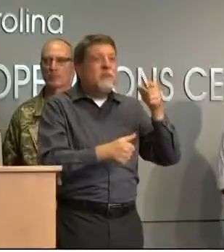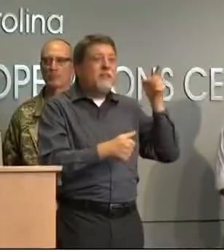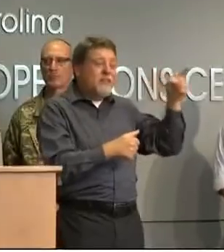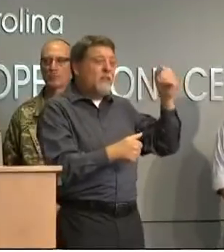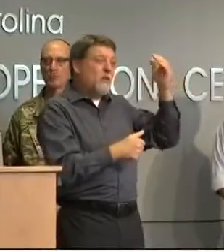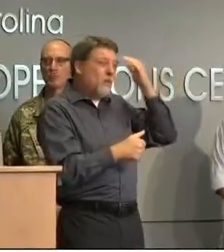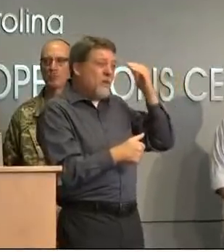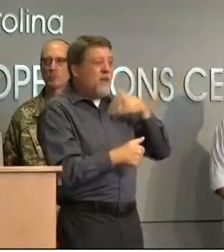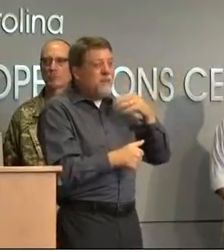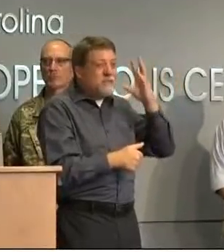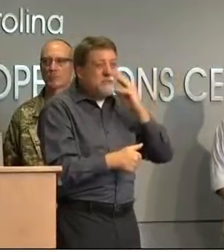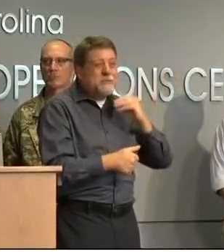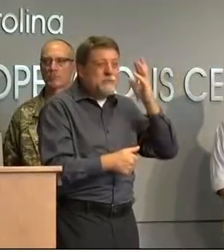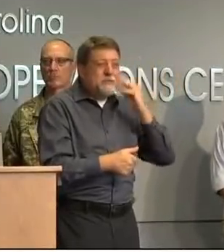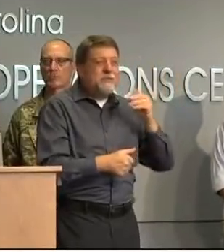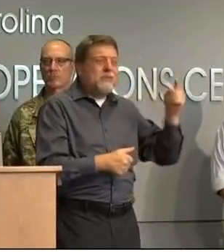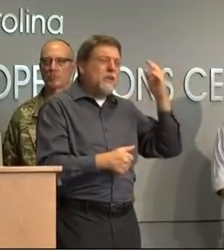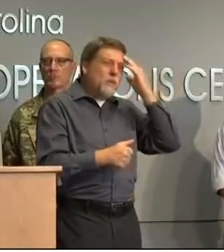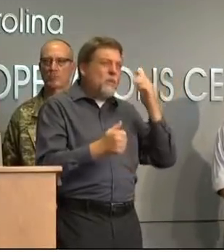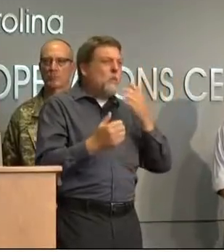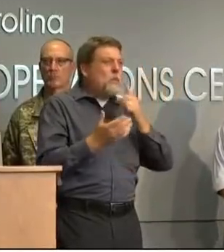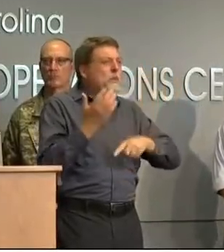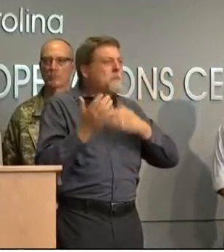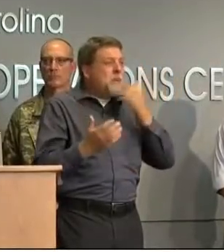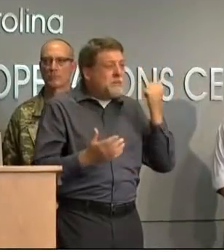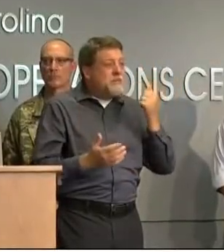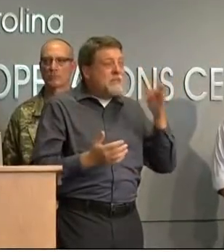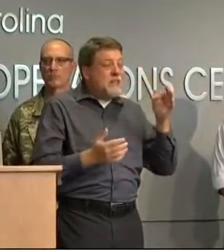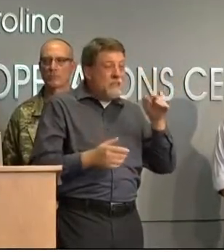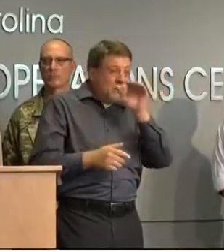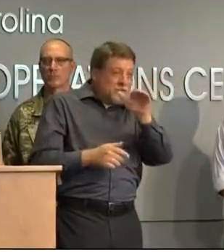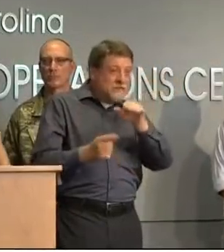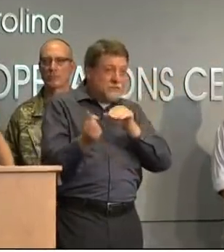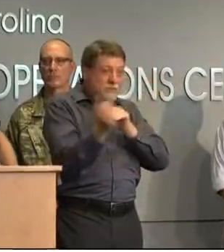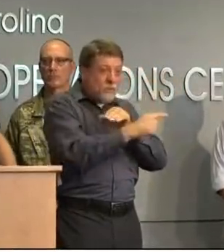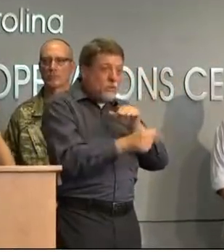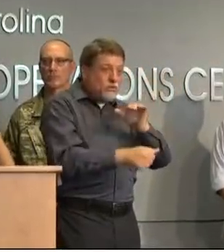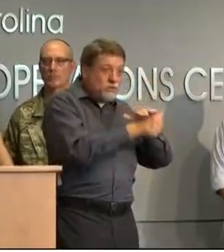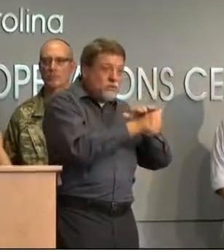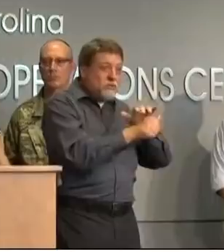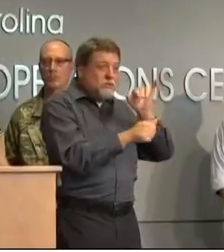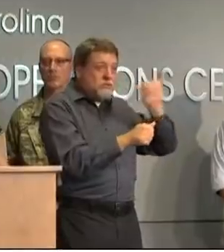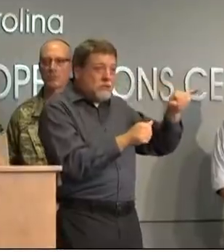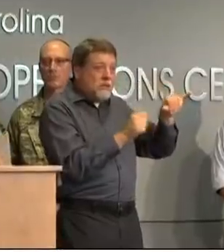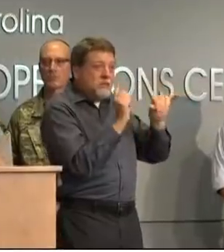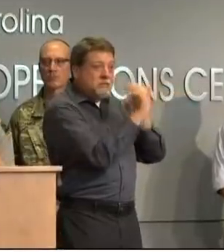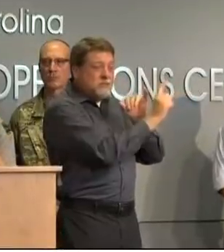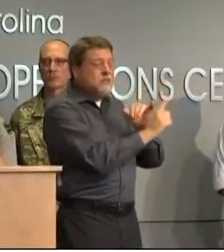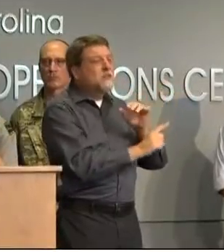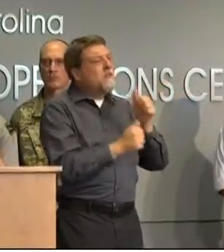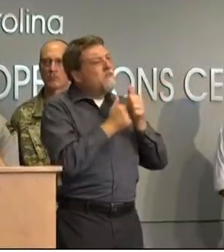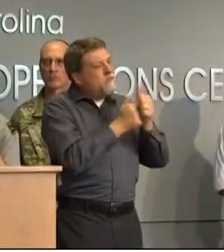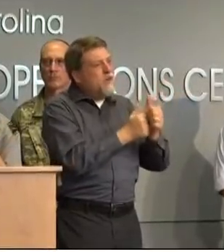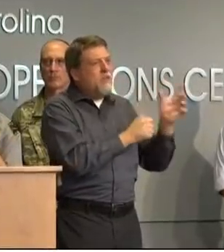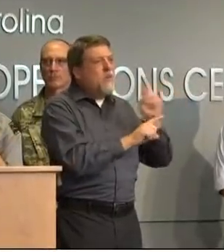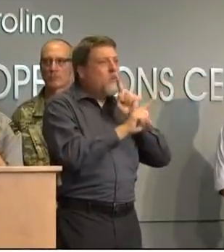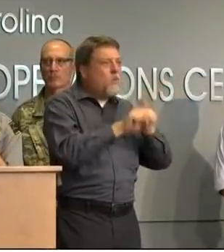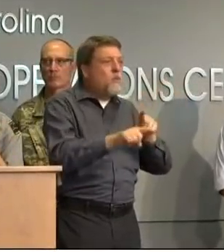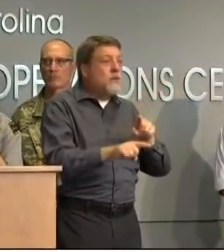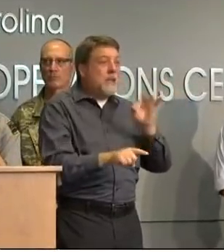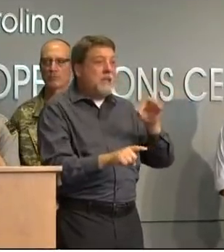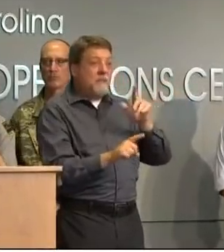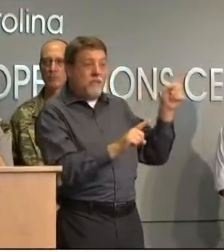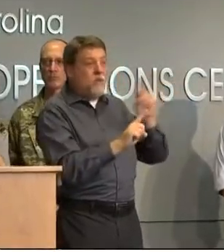they're doing they have your best interests at heart stay sheltered until it's safe to do so don't venture out until it's safe to be out